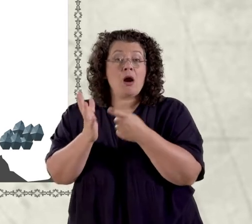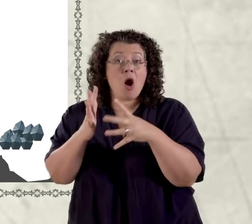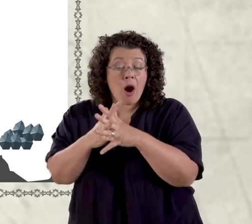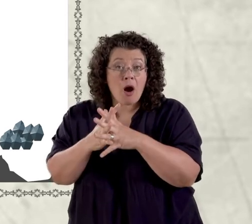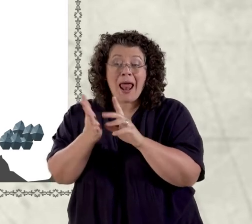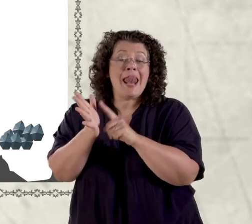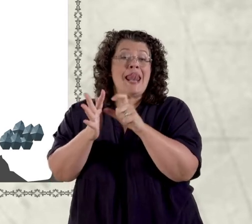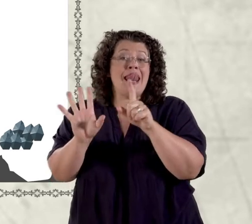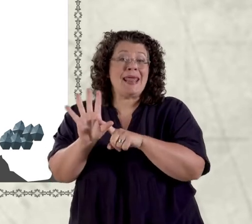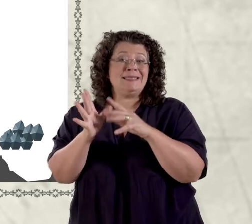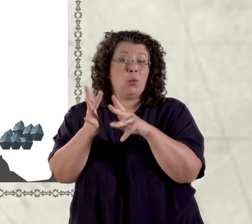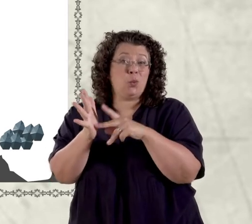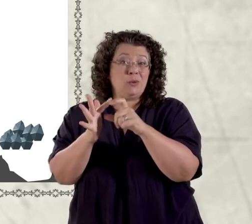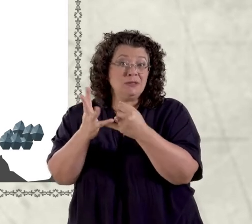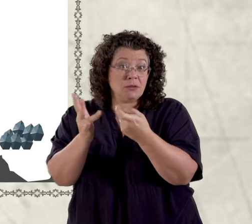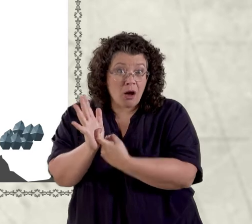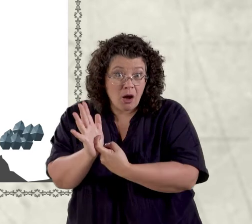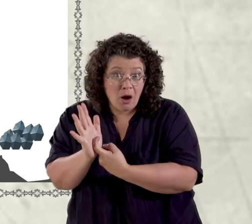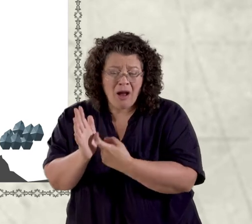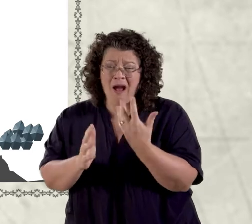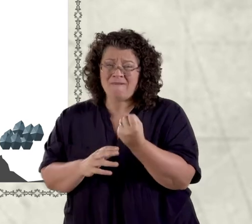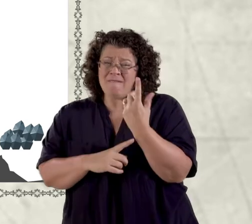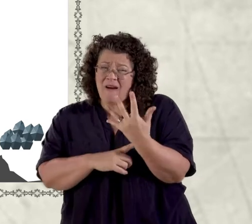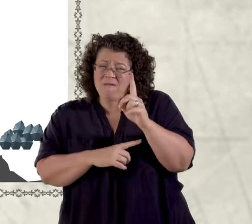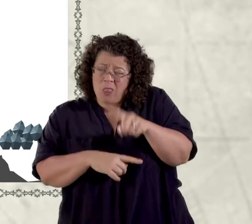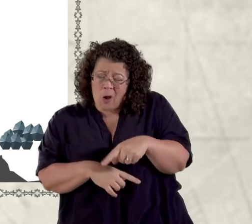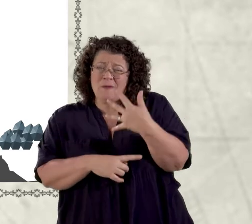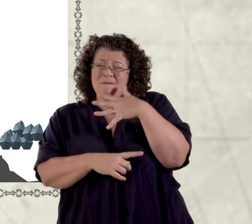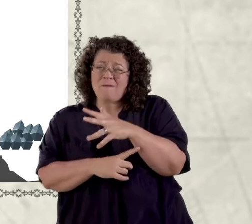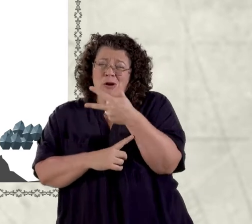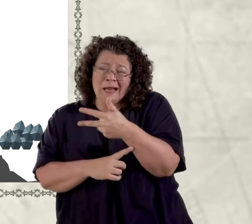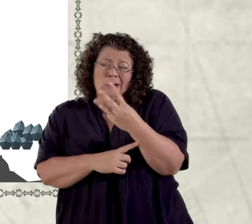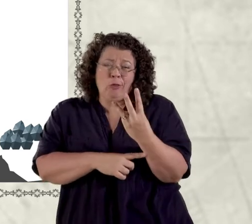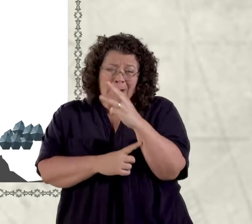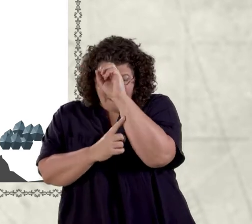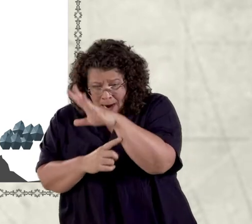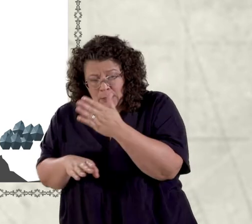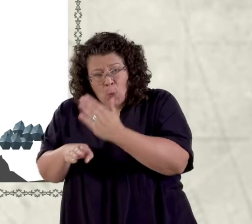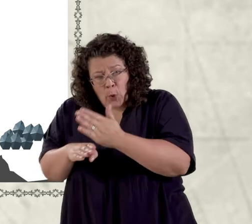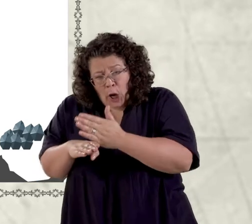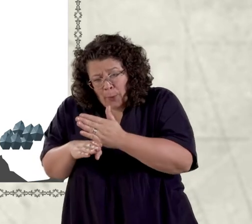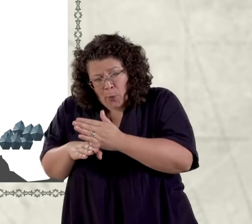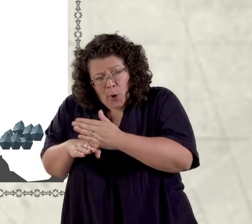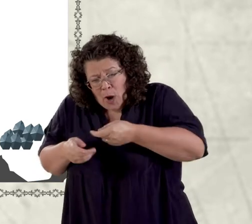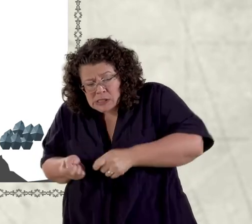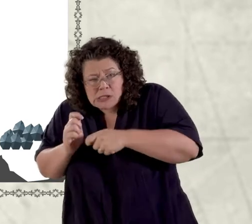5583 miners working underground and they extracted enough coal to fill the millennium stadium